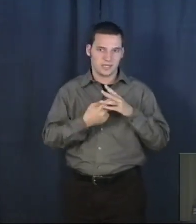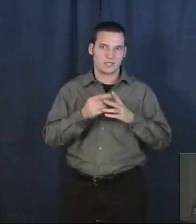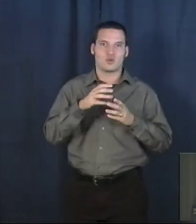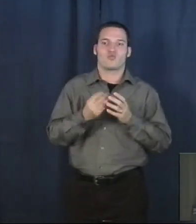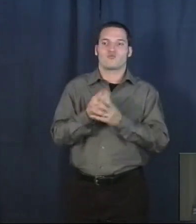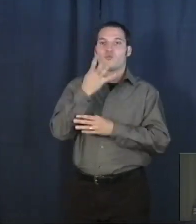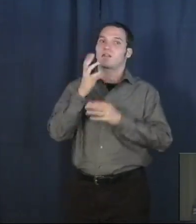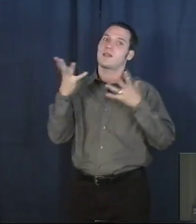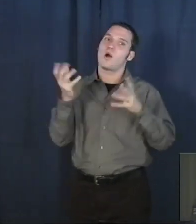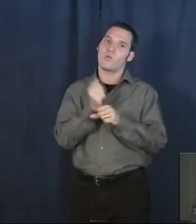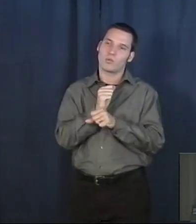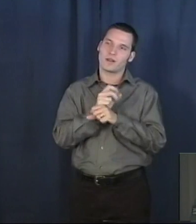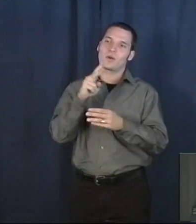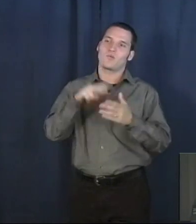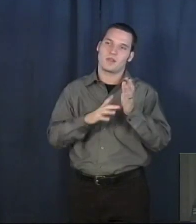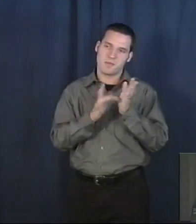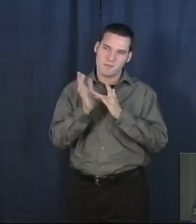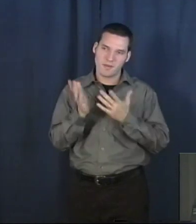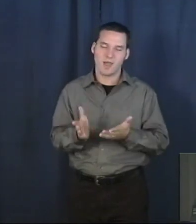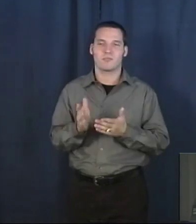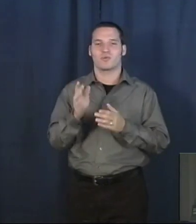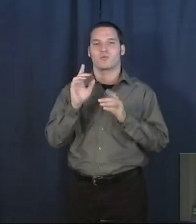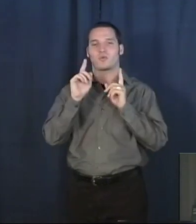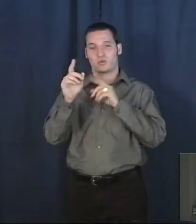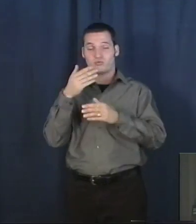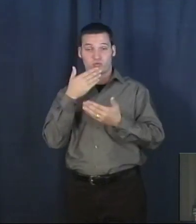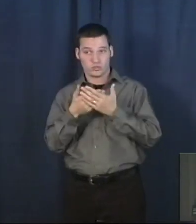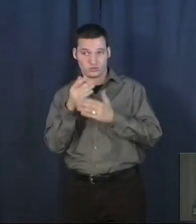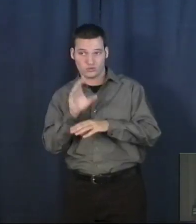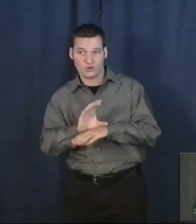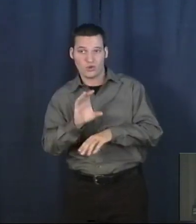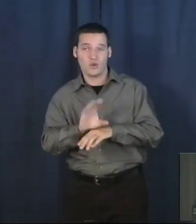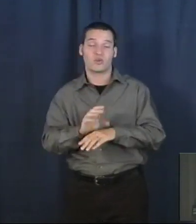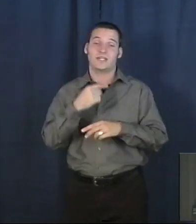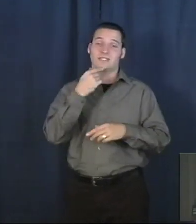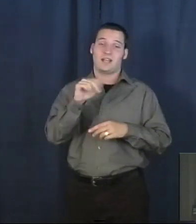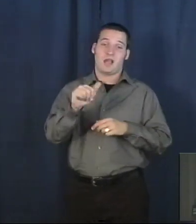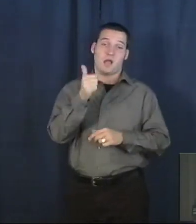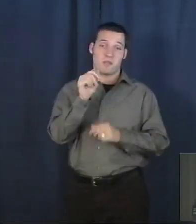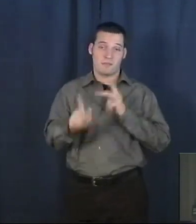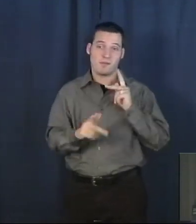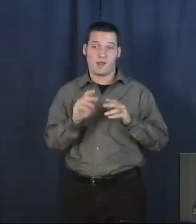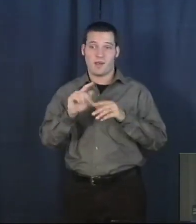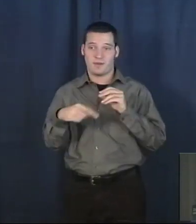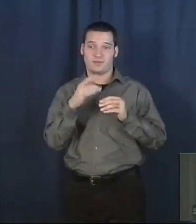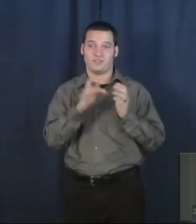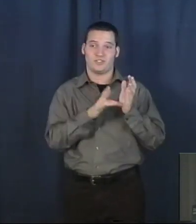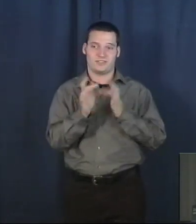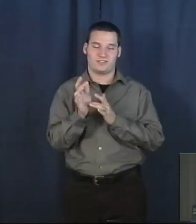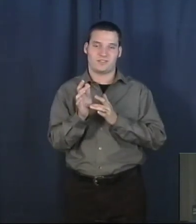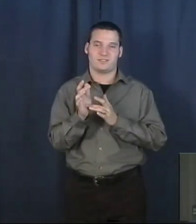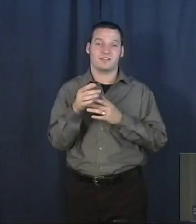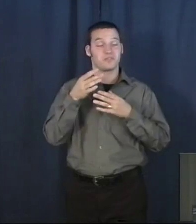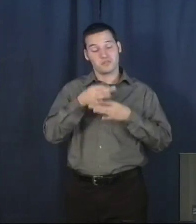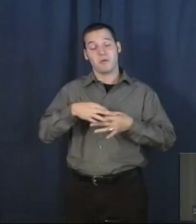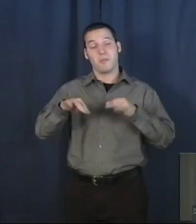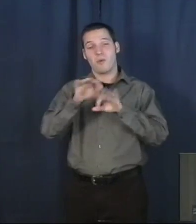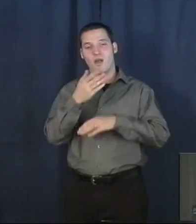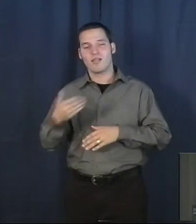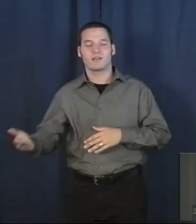need to read your Bible, go to a good Bible-believing church, start telling others about Jesus, and there's all sorts of things. And I'll be glad to be a help if I can be. Thank you so much. We hope you